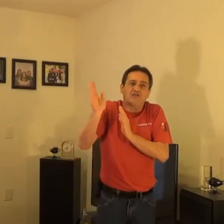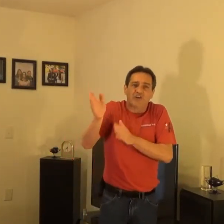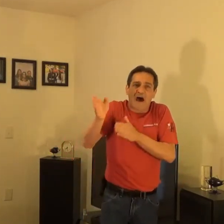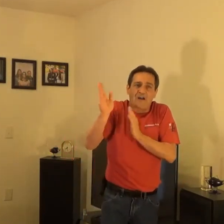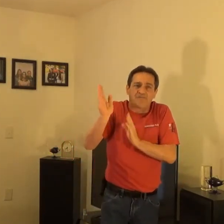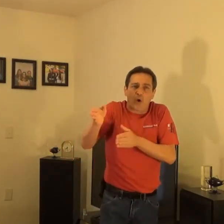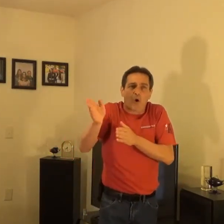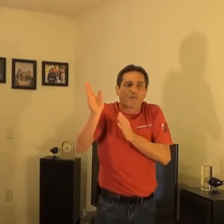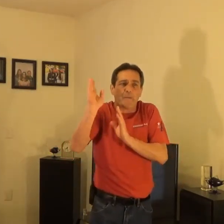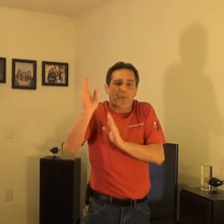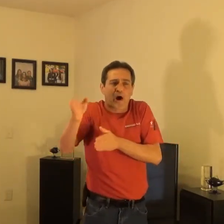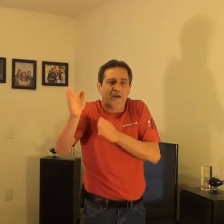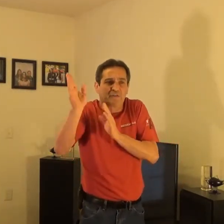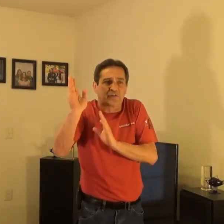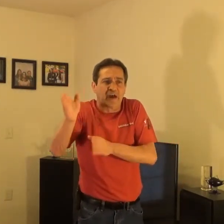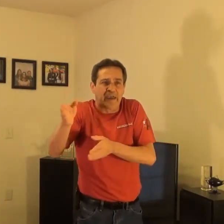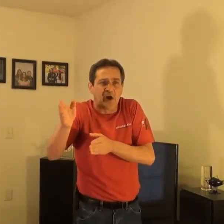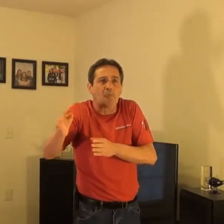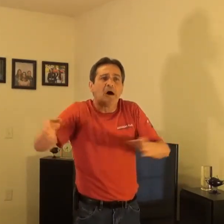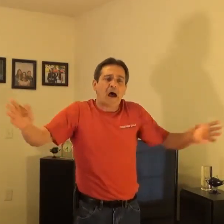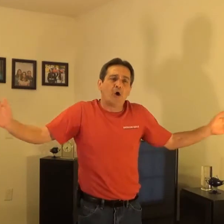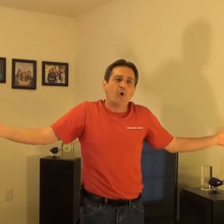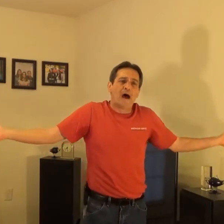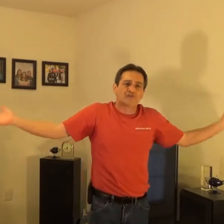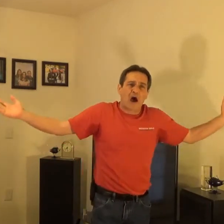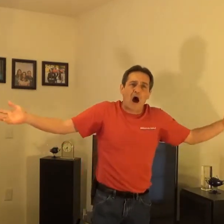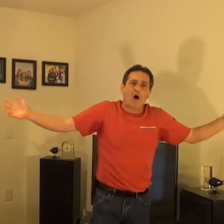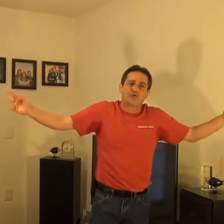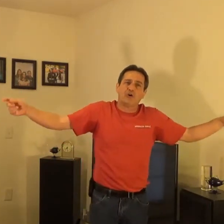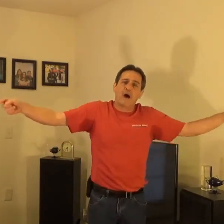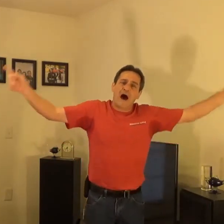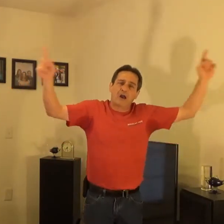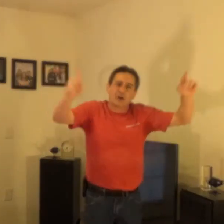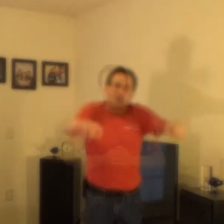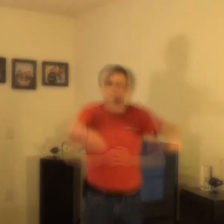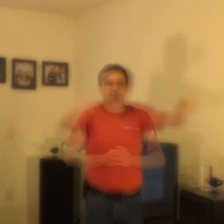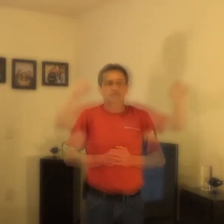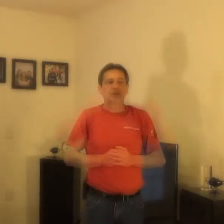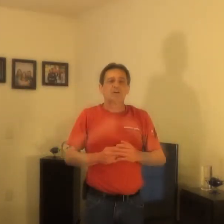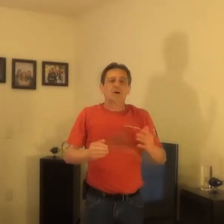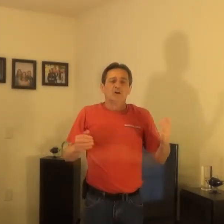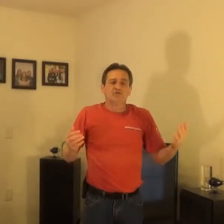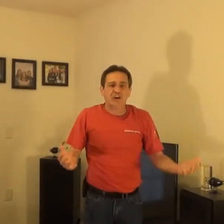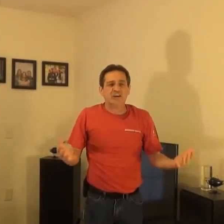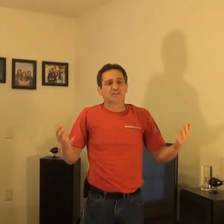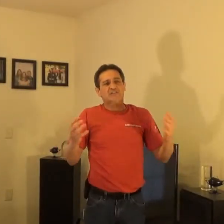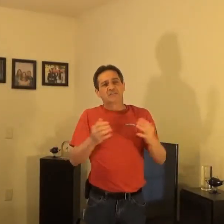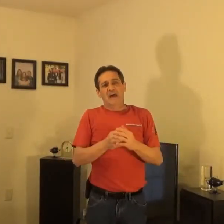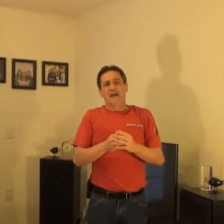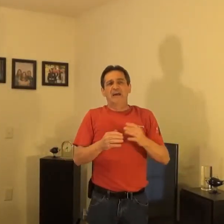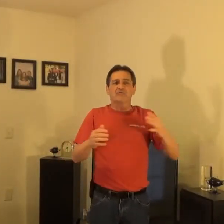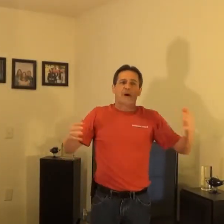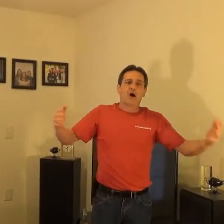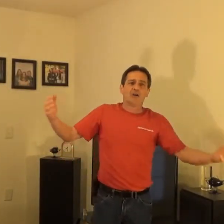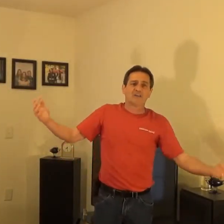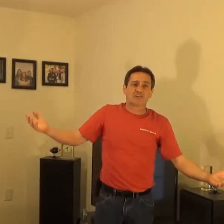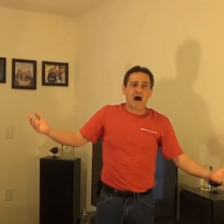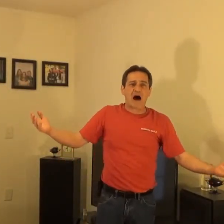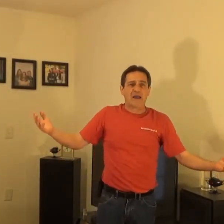shine forth in praises of him who has called you out of the darkness. Jesus said, He has burned his light,